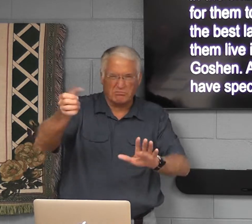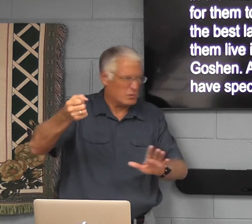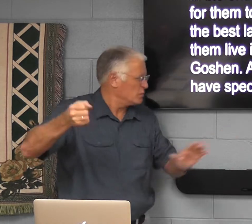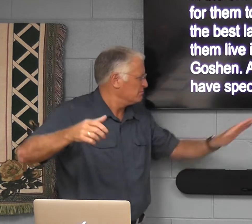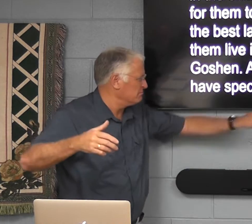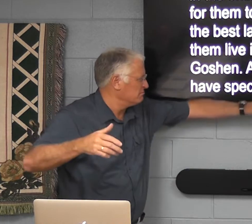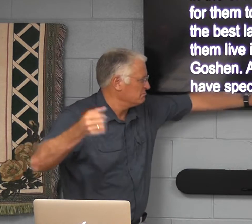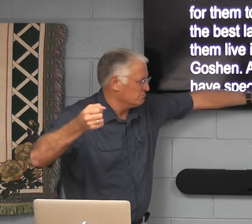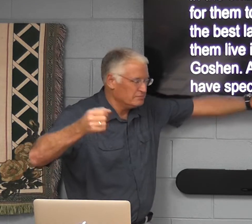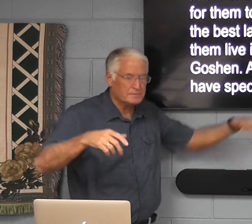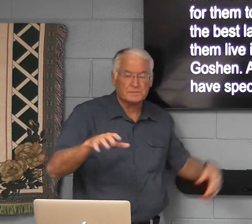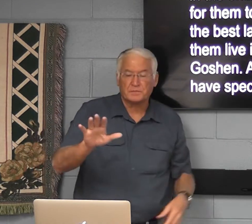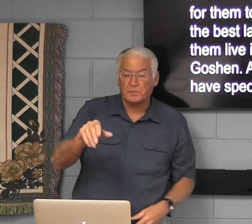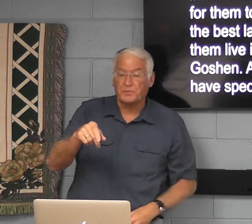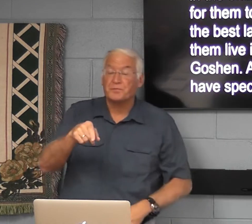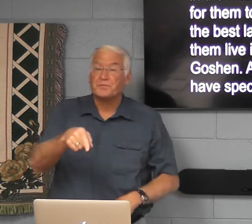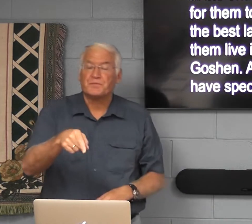them will hold on to that.